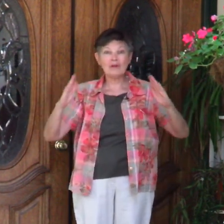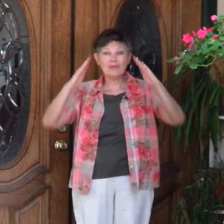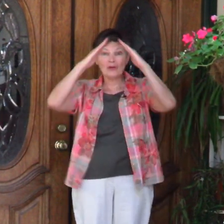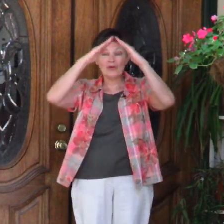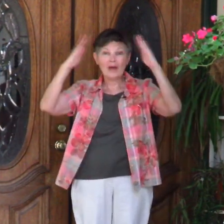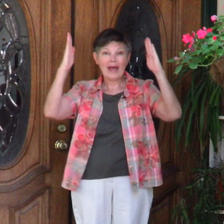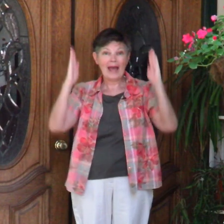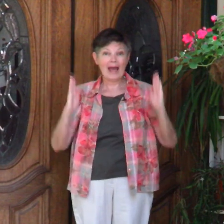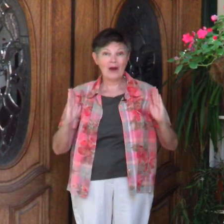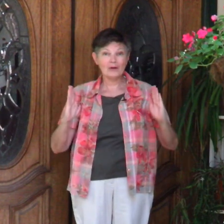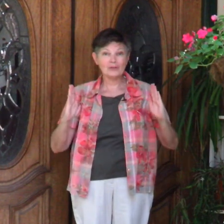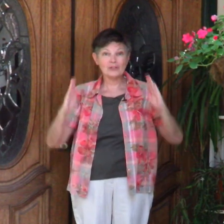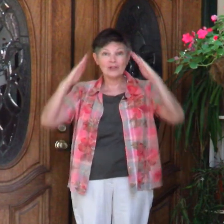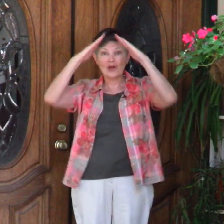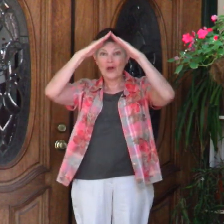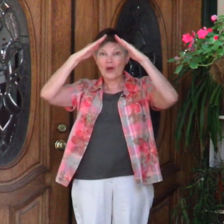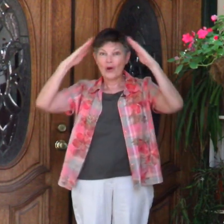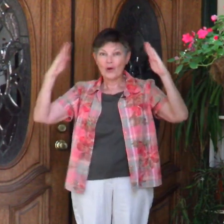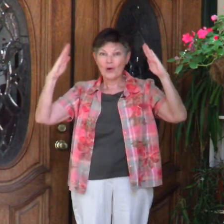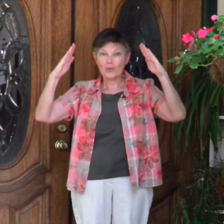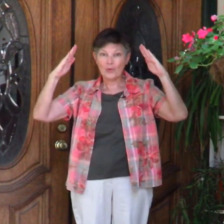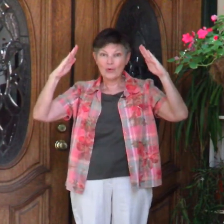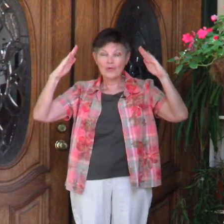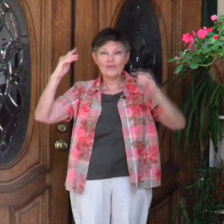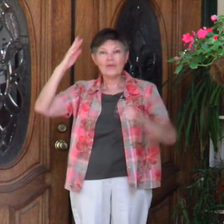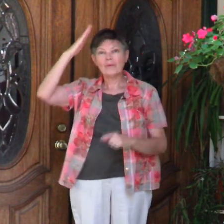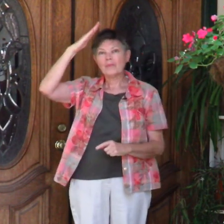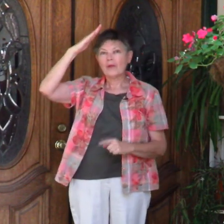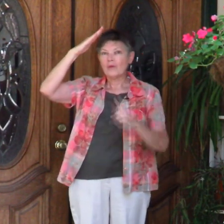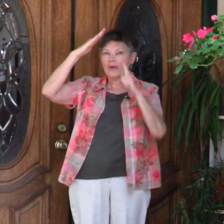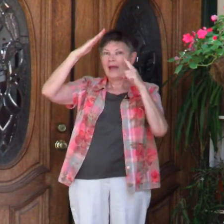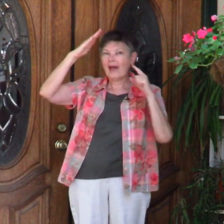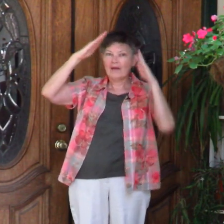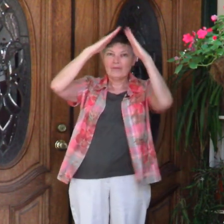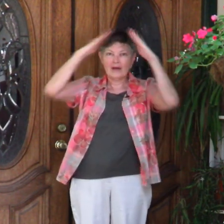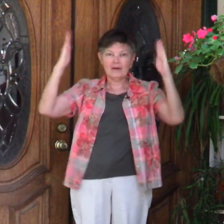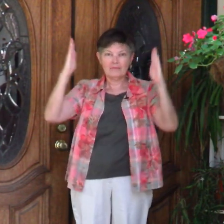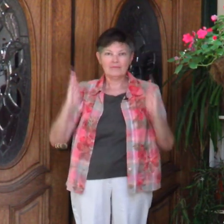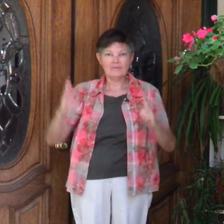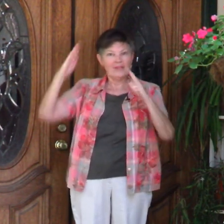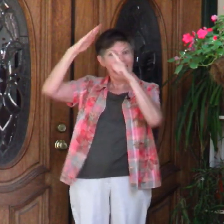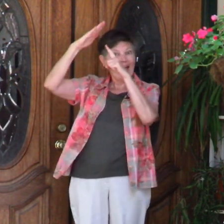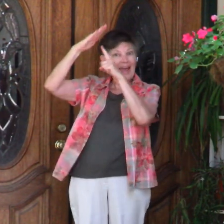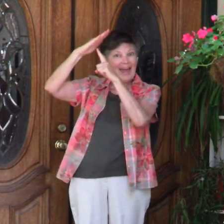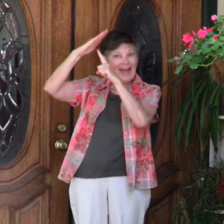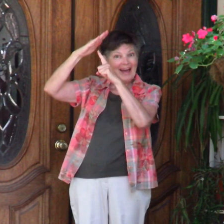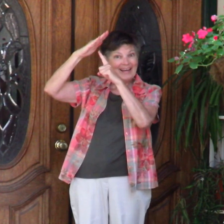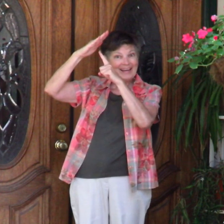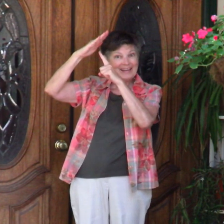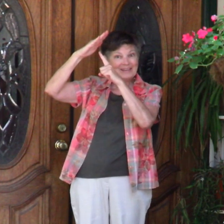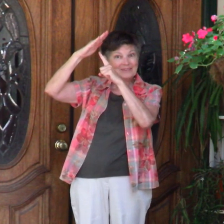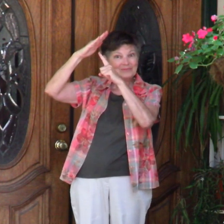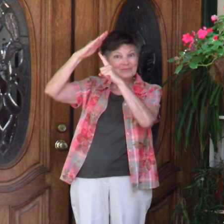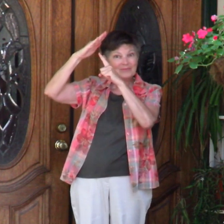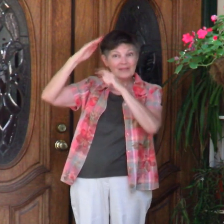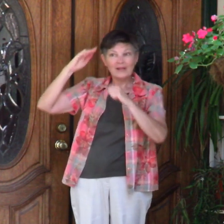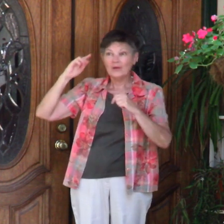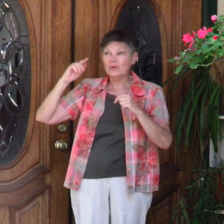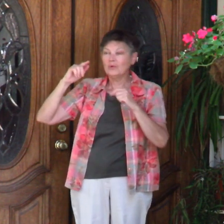review. House. Roof. We have the attic. Oh,